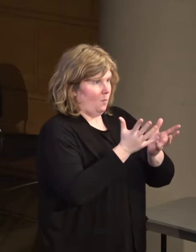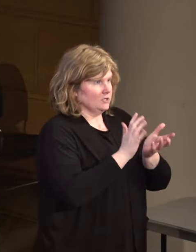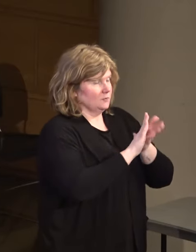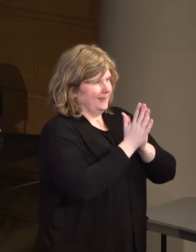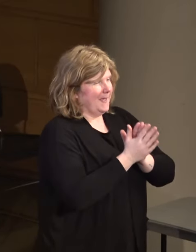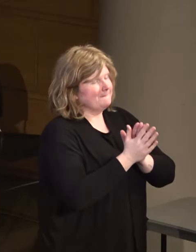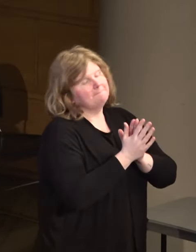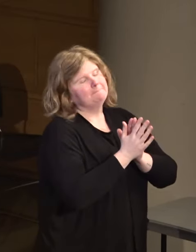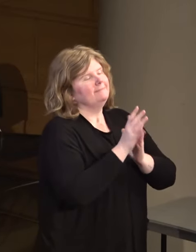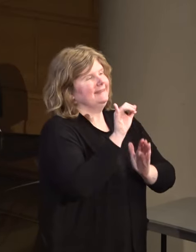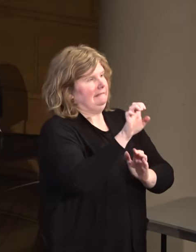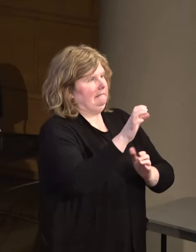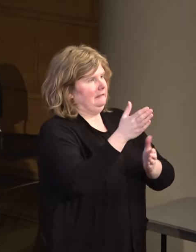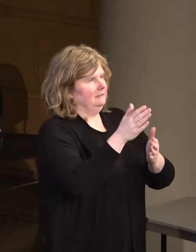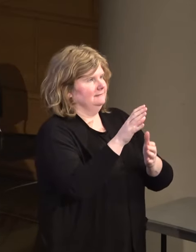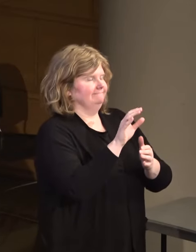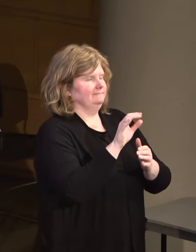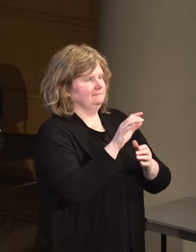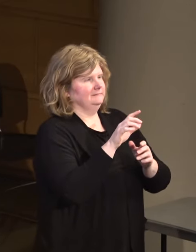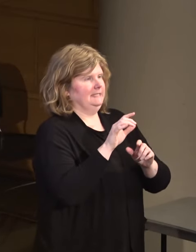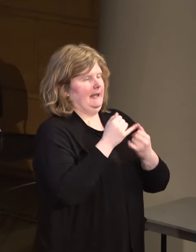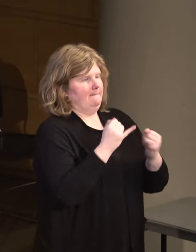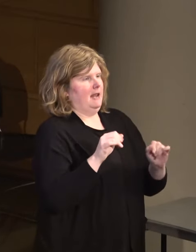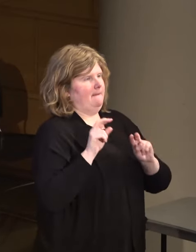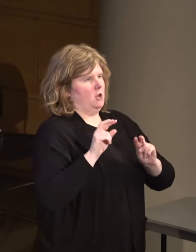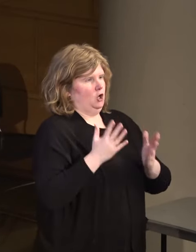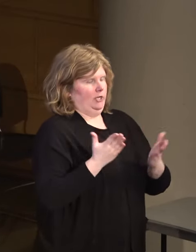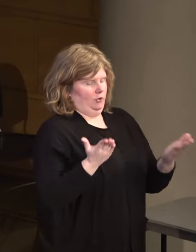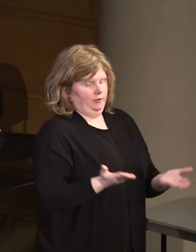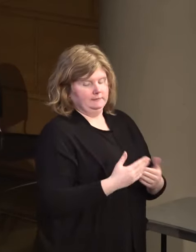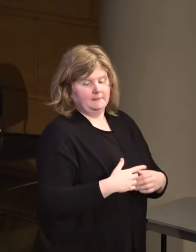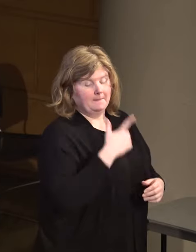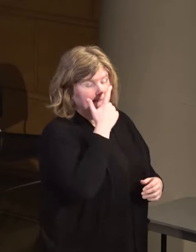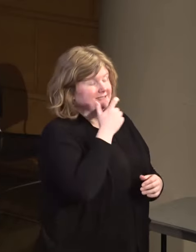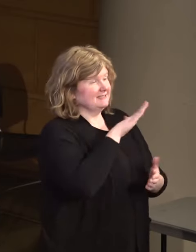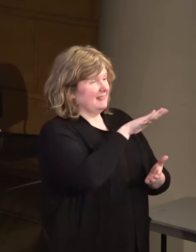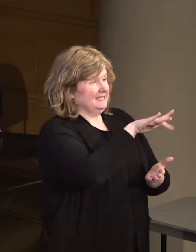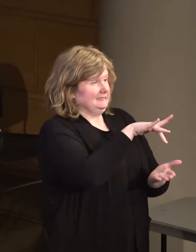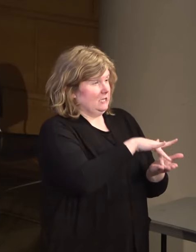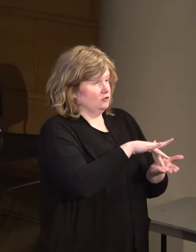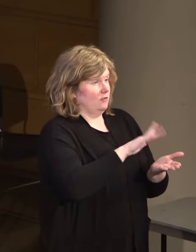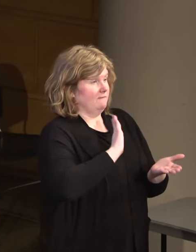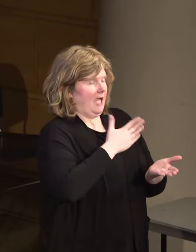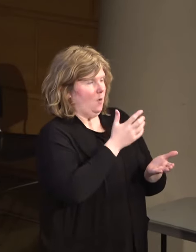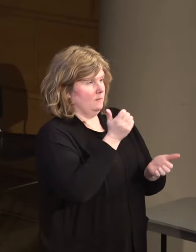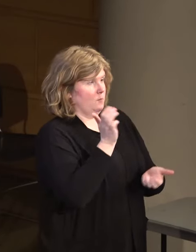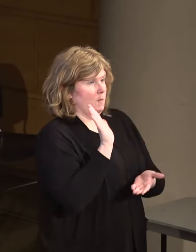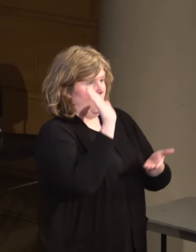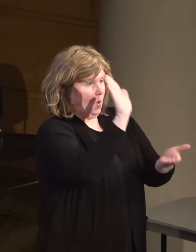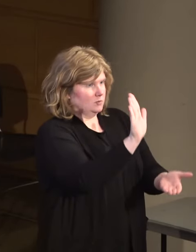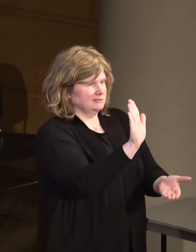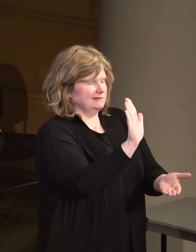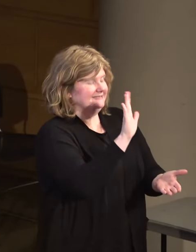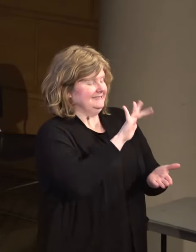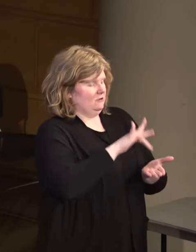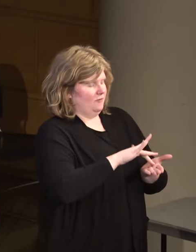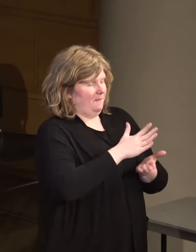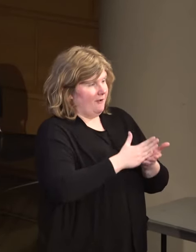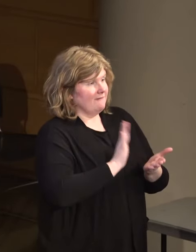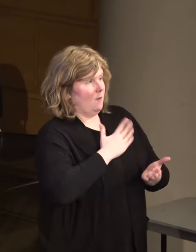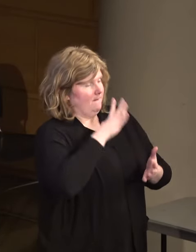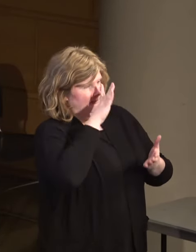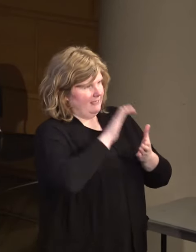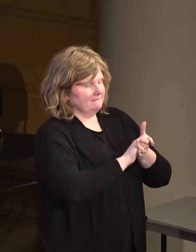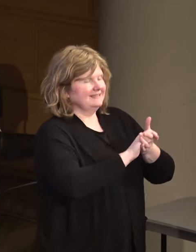independent monitor here, because central to our proposal and our belief is